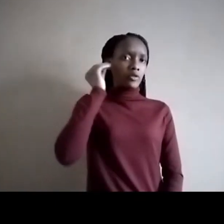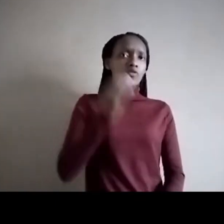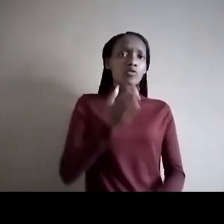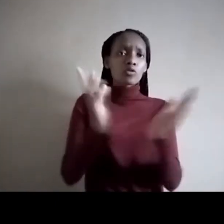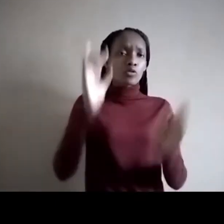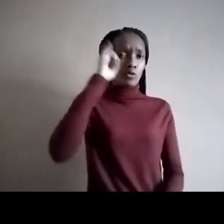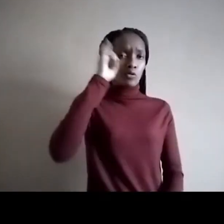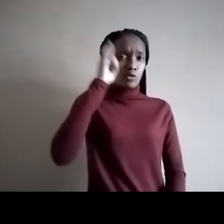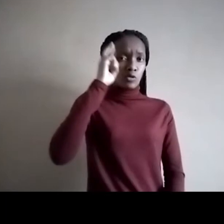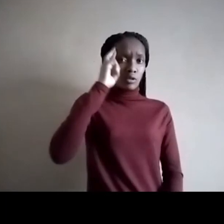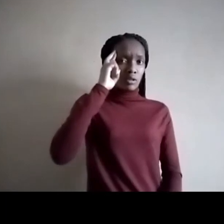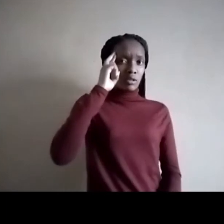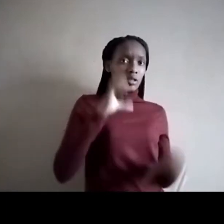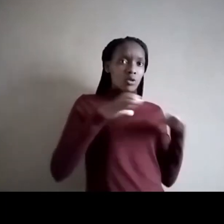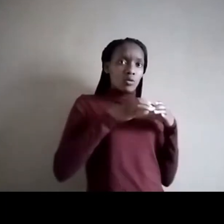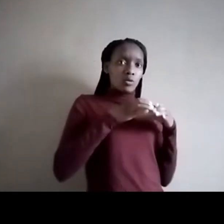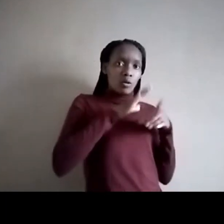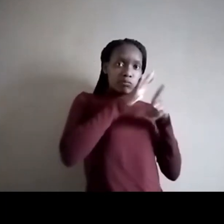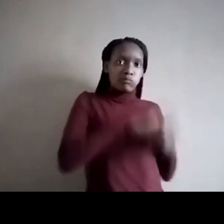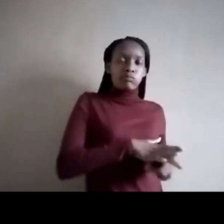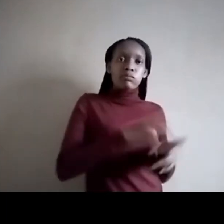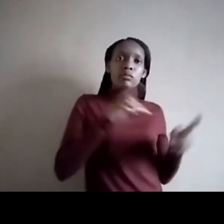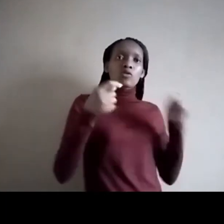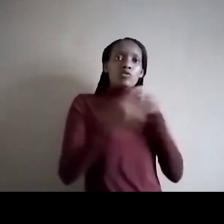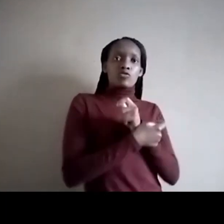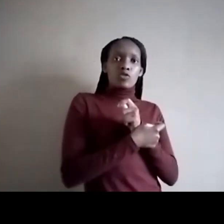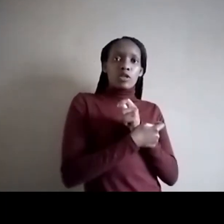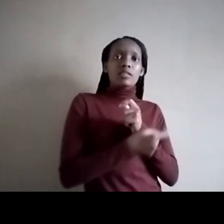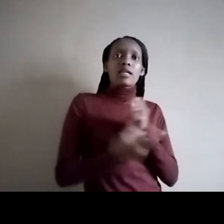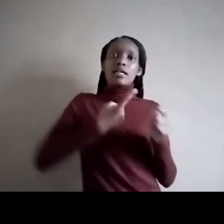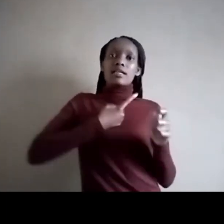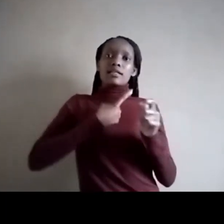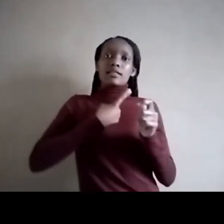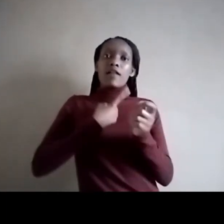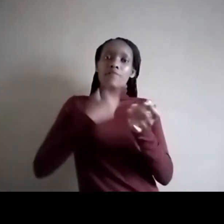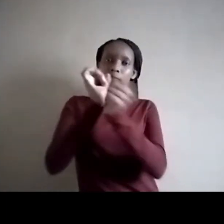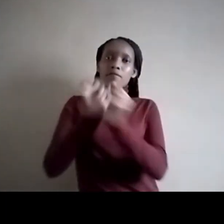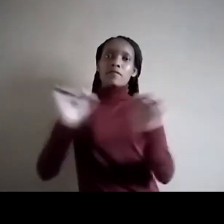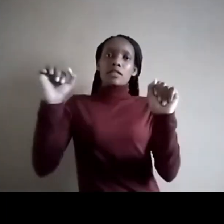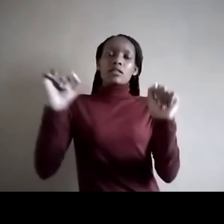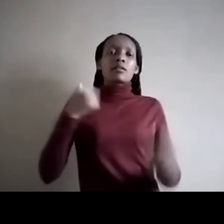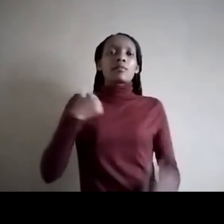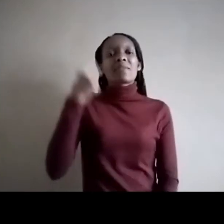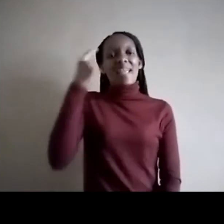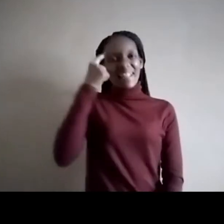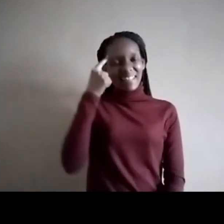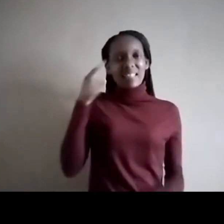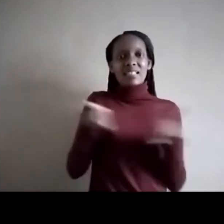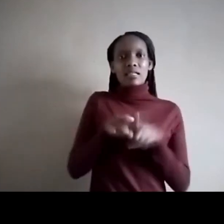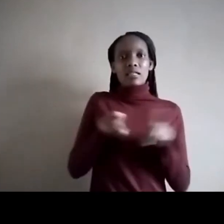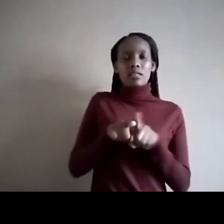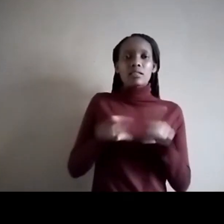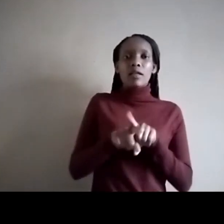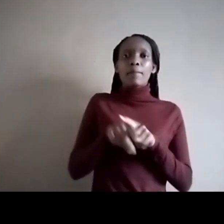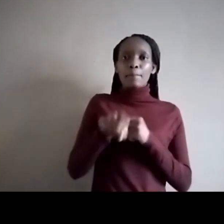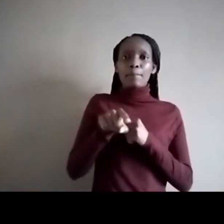changed the regime and freed themselves? I think the very same responsibility sits on the lap